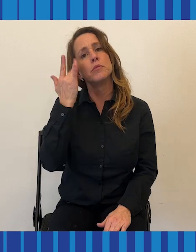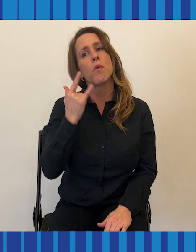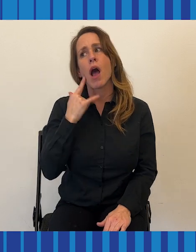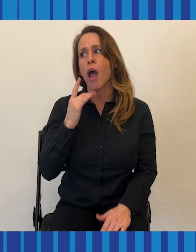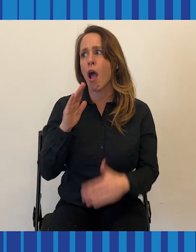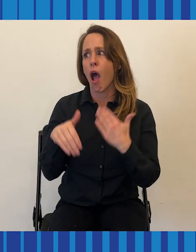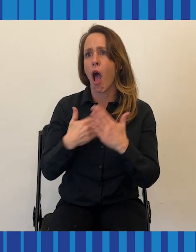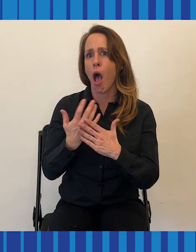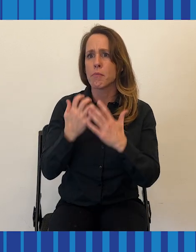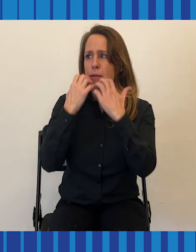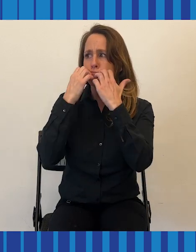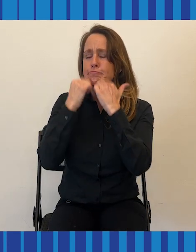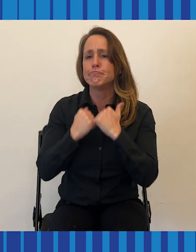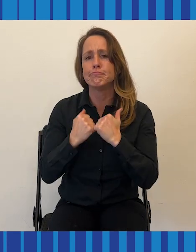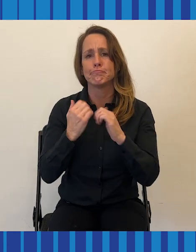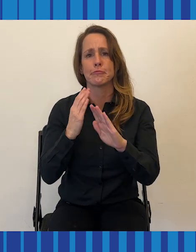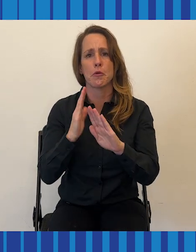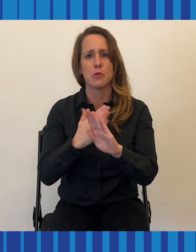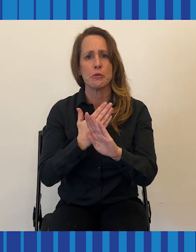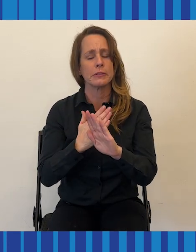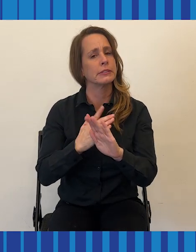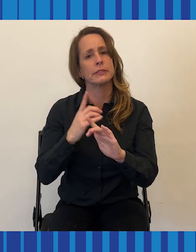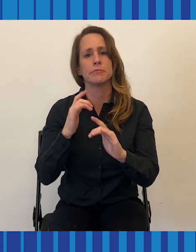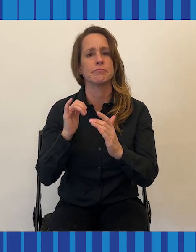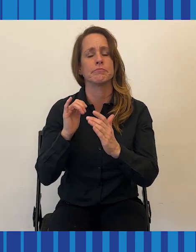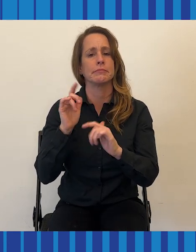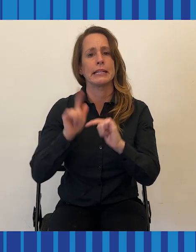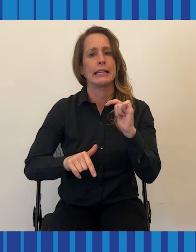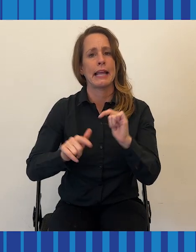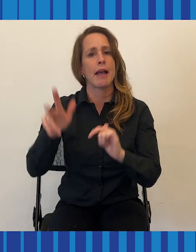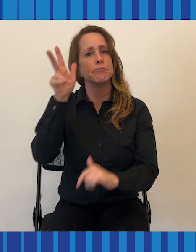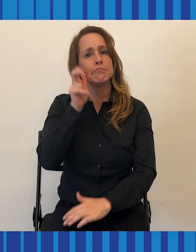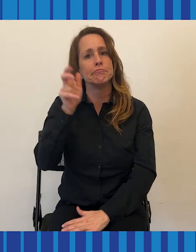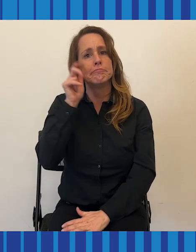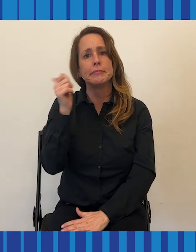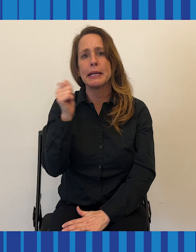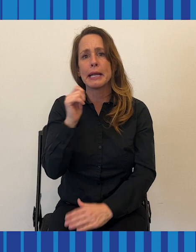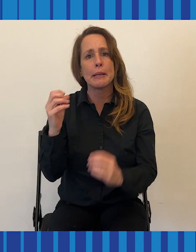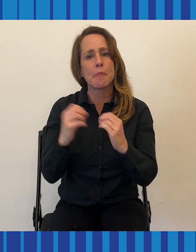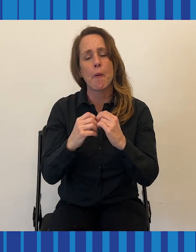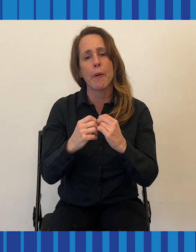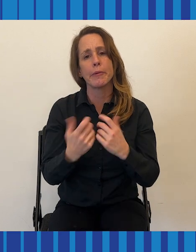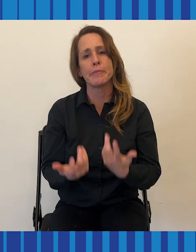All the things that I really valued, like music, I wasn't able to listen to it anymore.